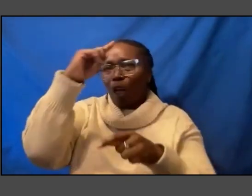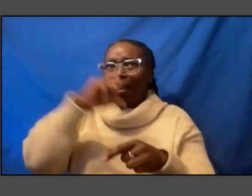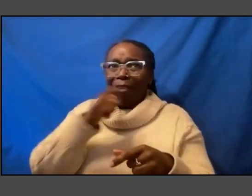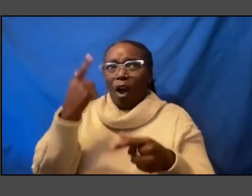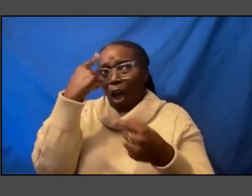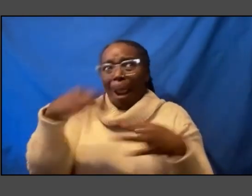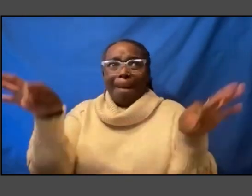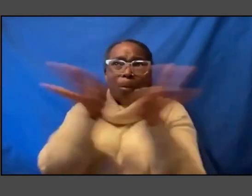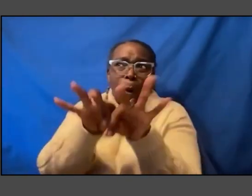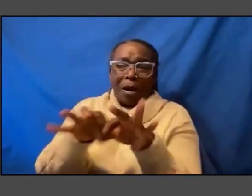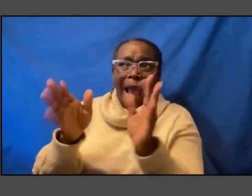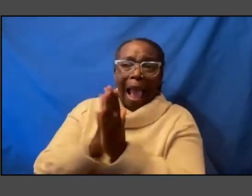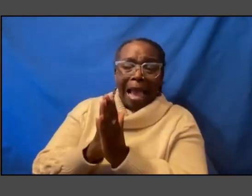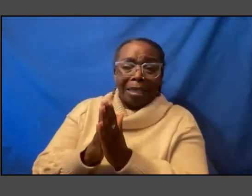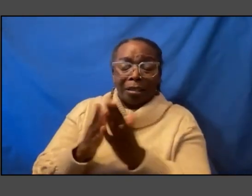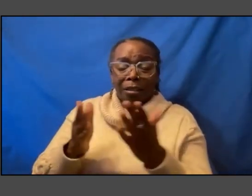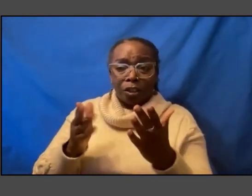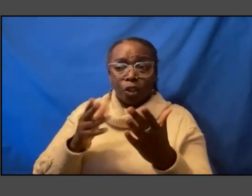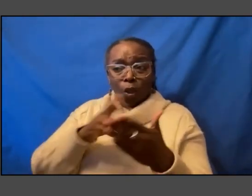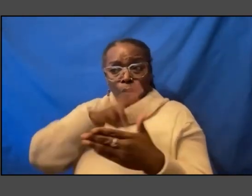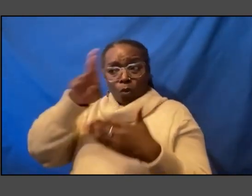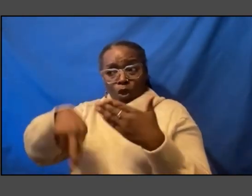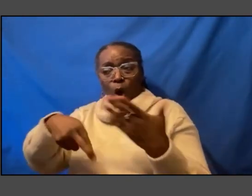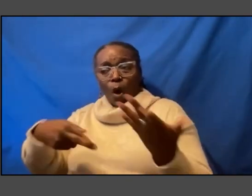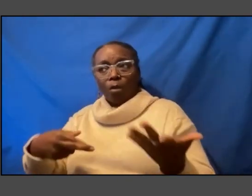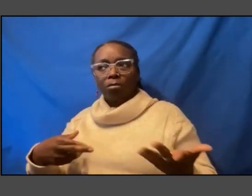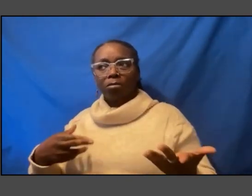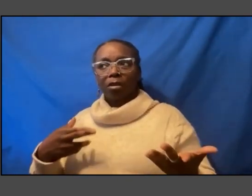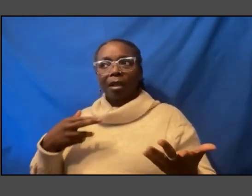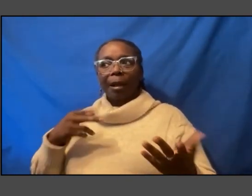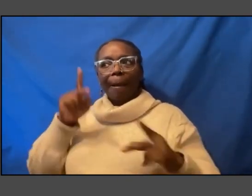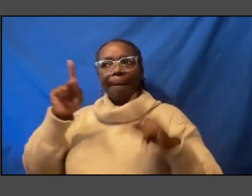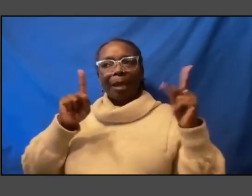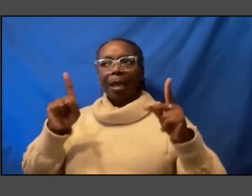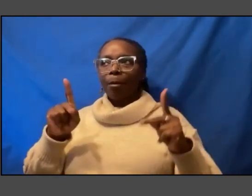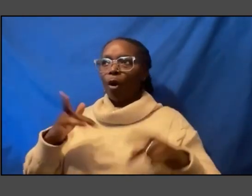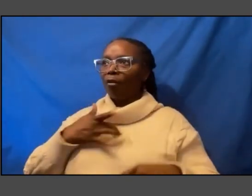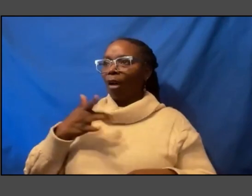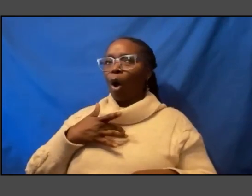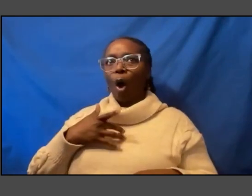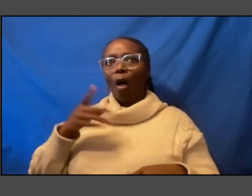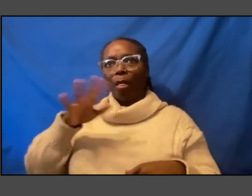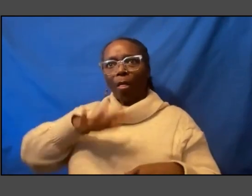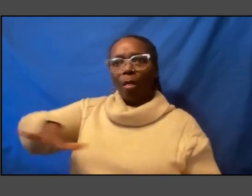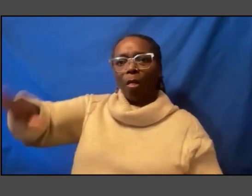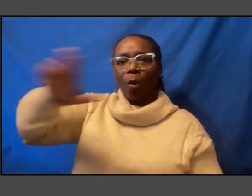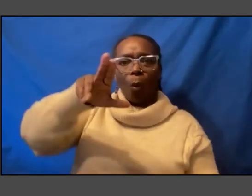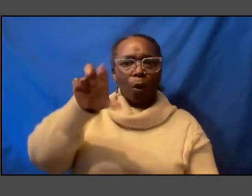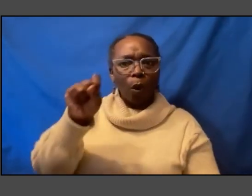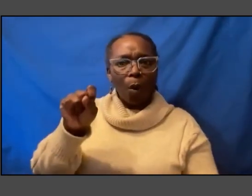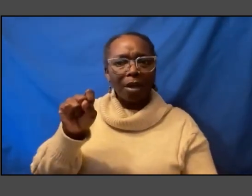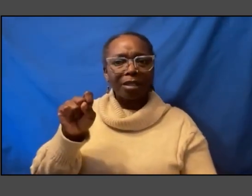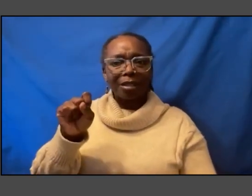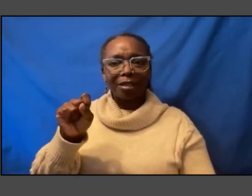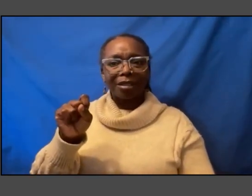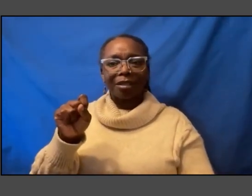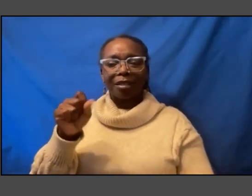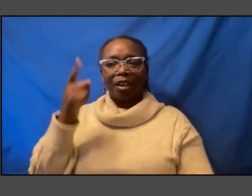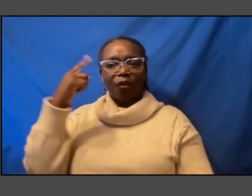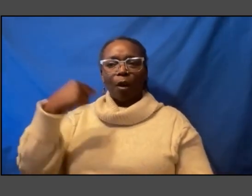a result of that i think it stimulated those notions around the country um and so for me it was not so much what we collected